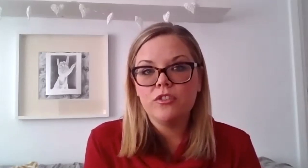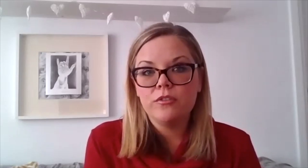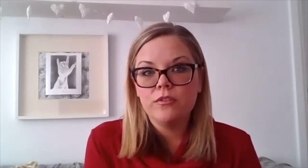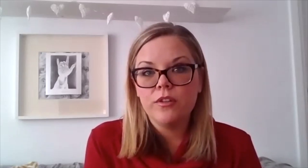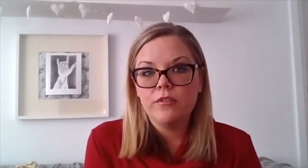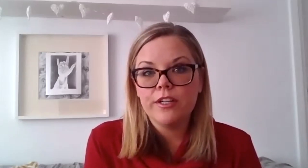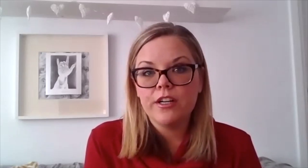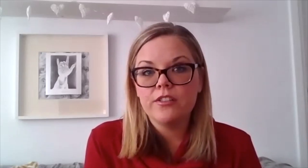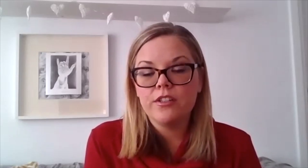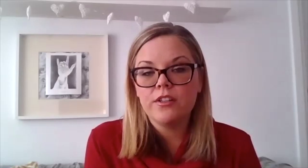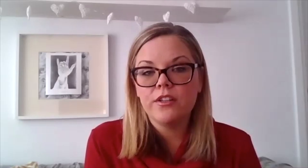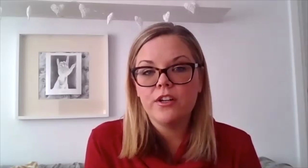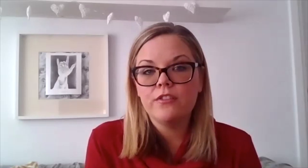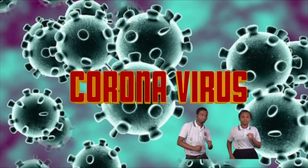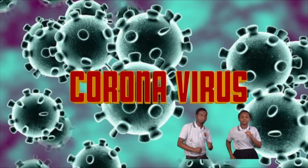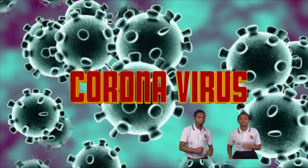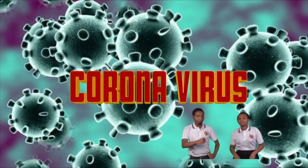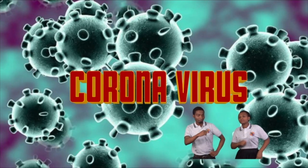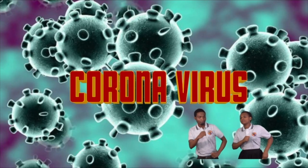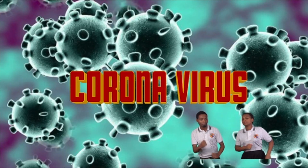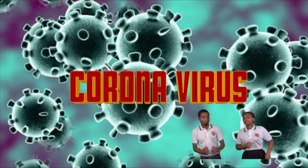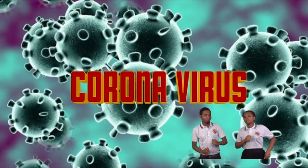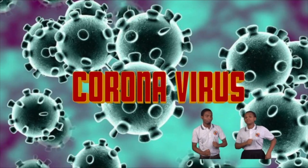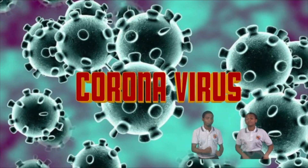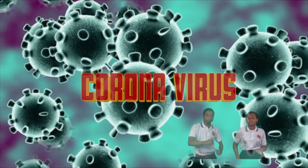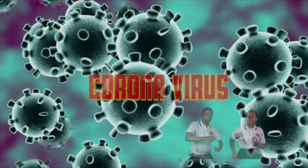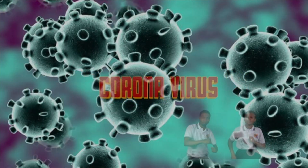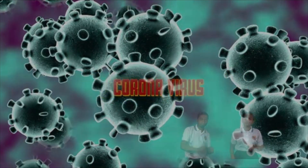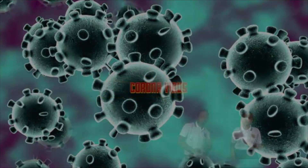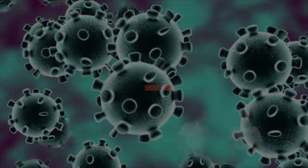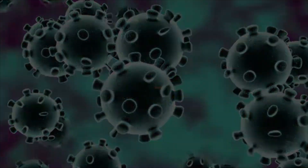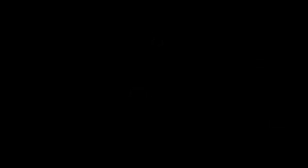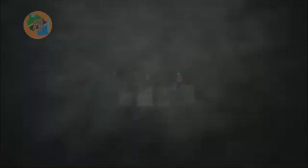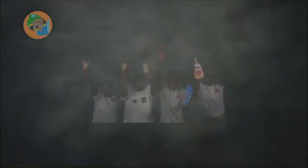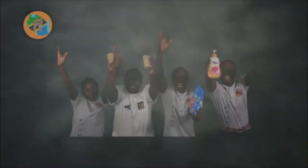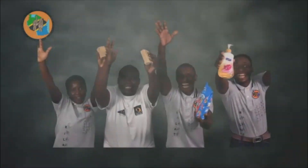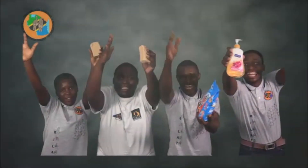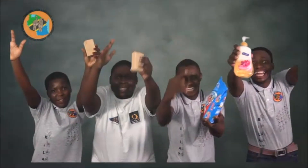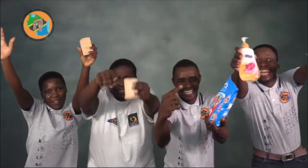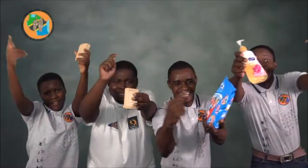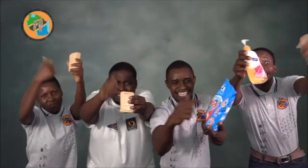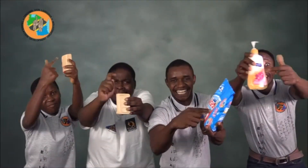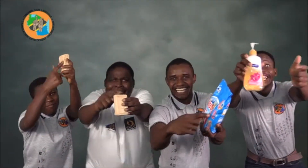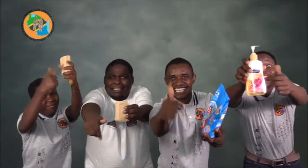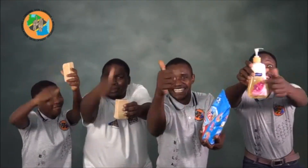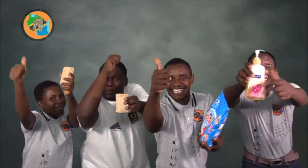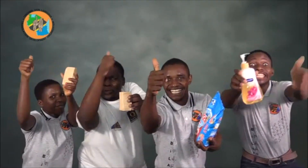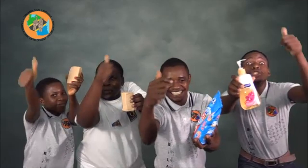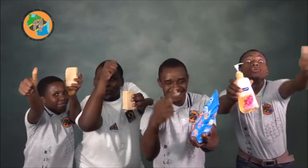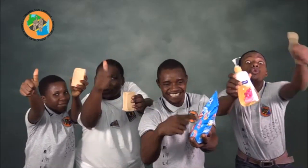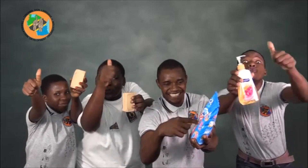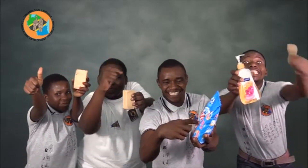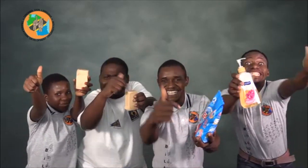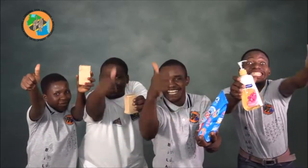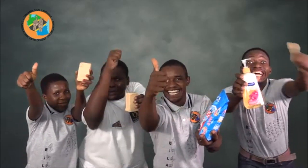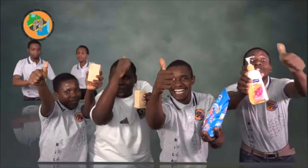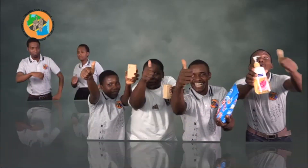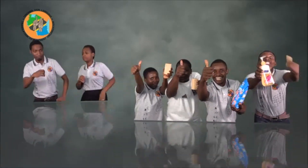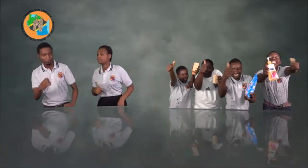in regards to the covid19 so they were able to create a video in sign language to